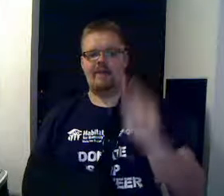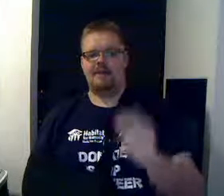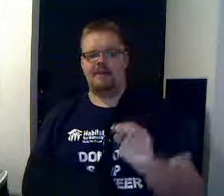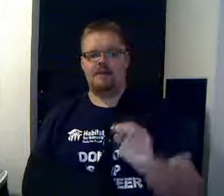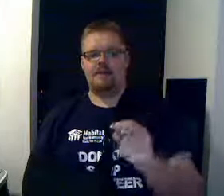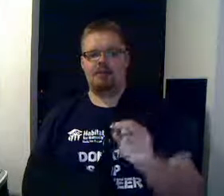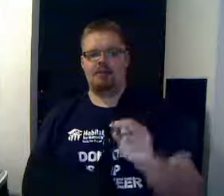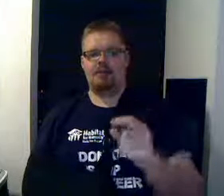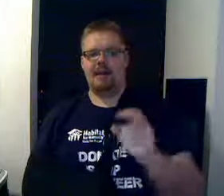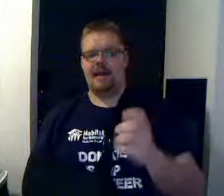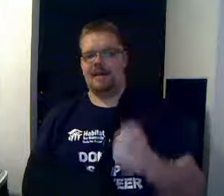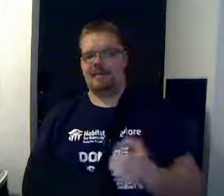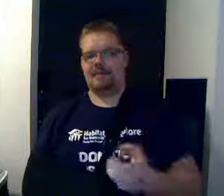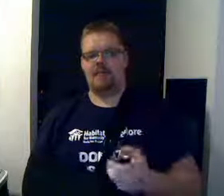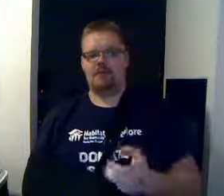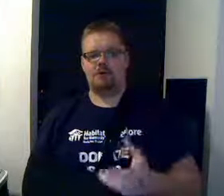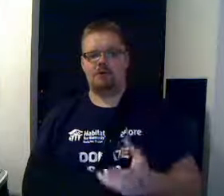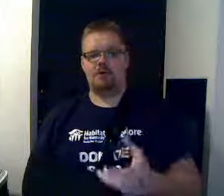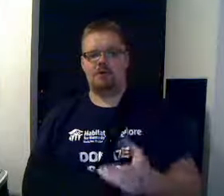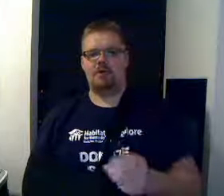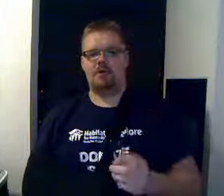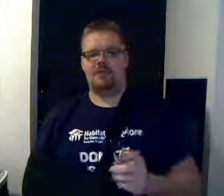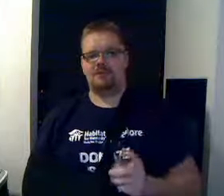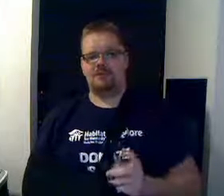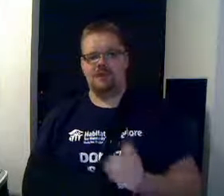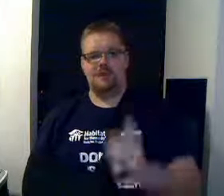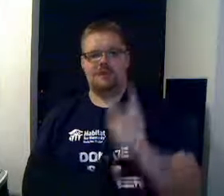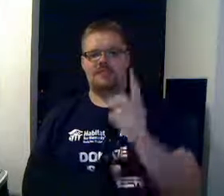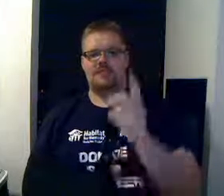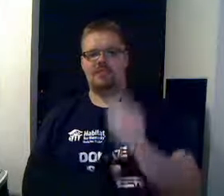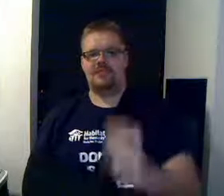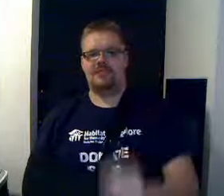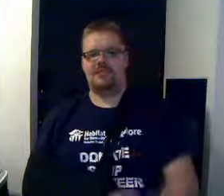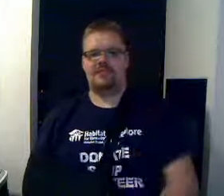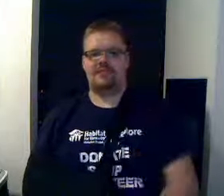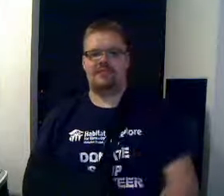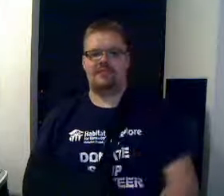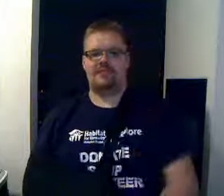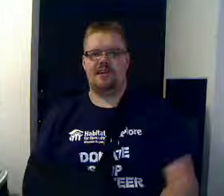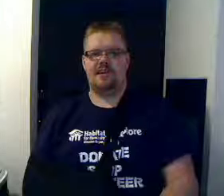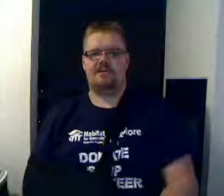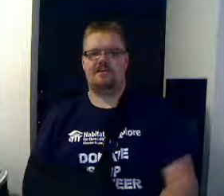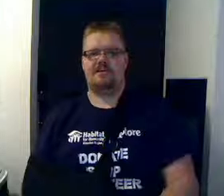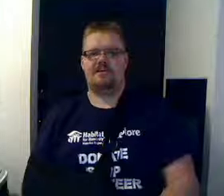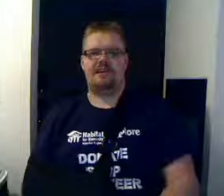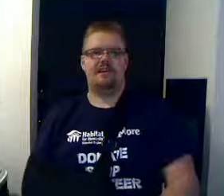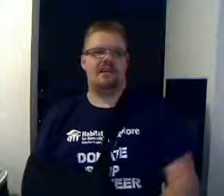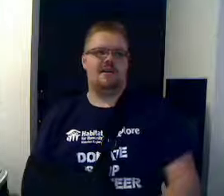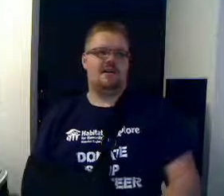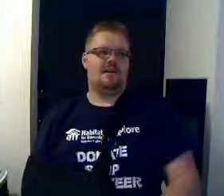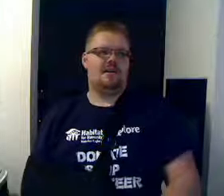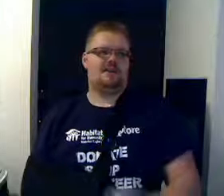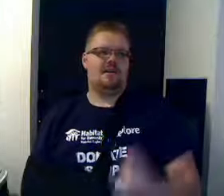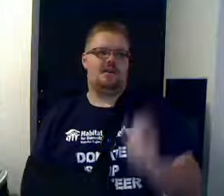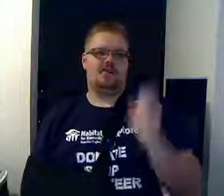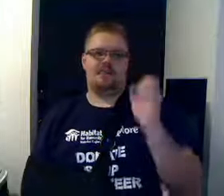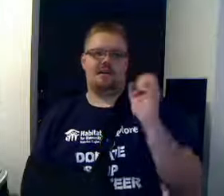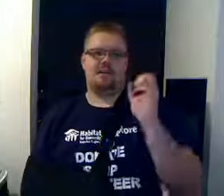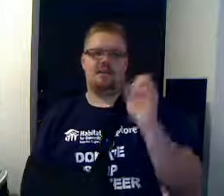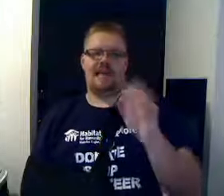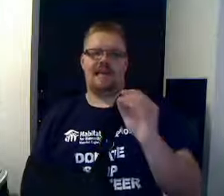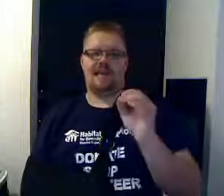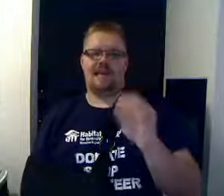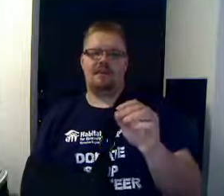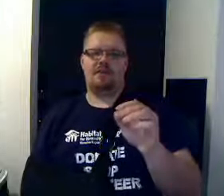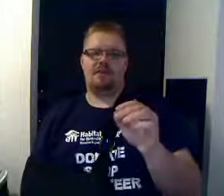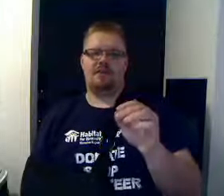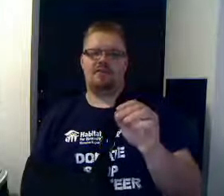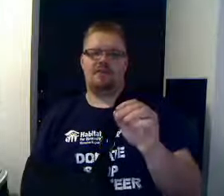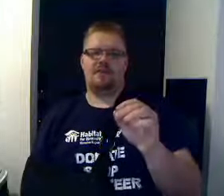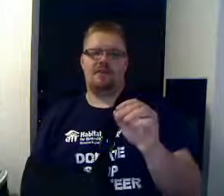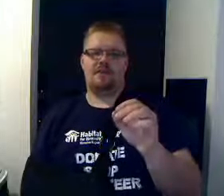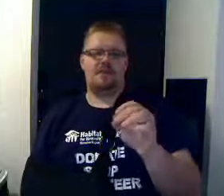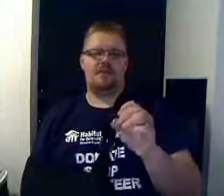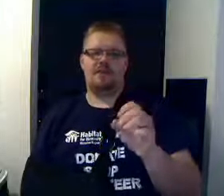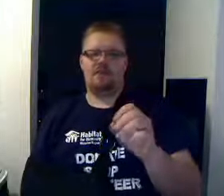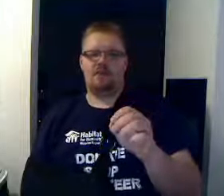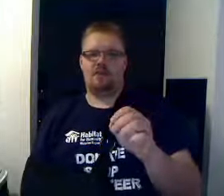from the north, and a swarm of orcs coming up from the south, let's say. Okay, so your main heroes are very far